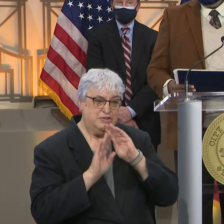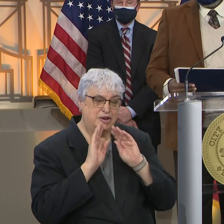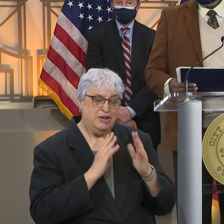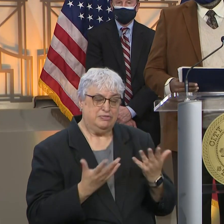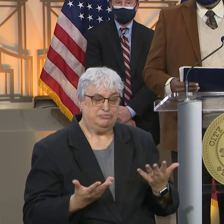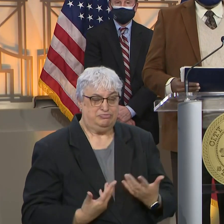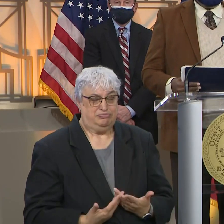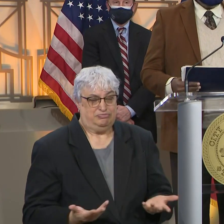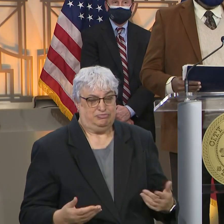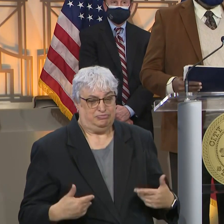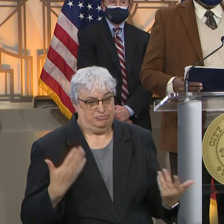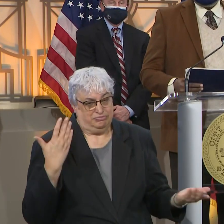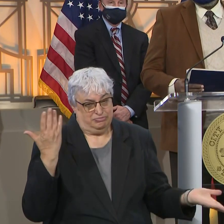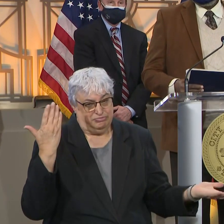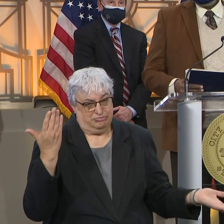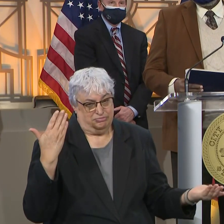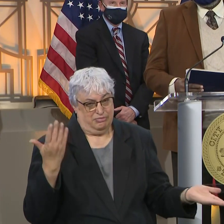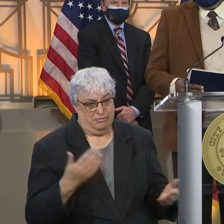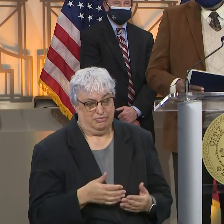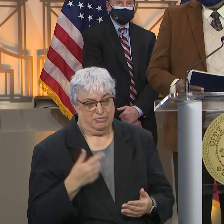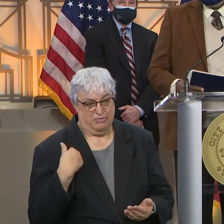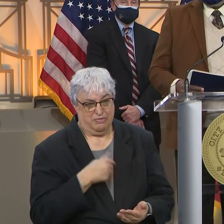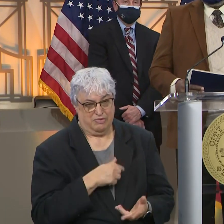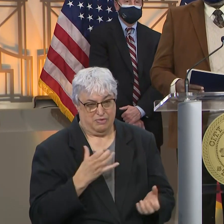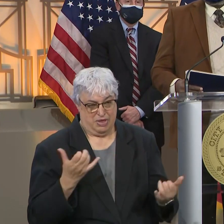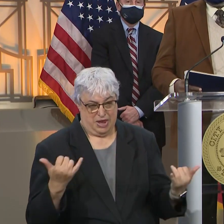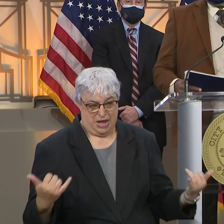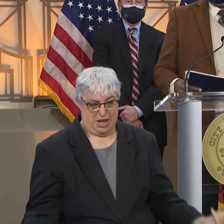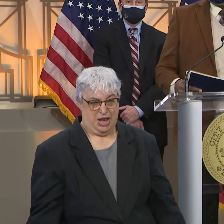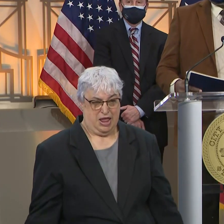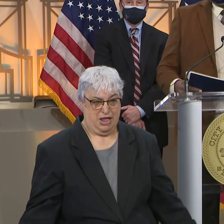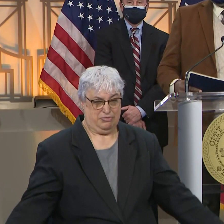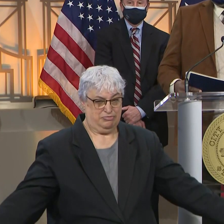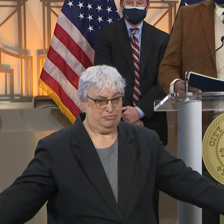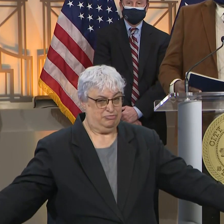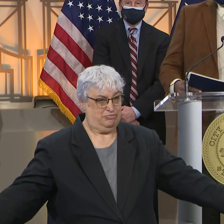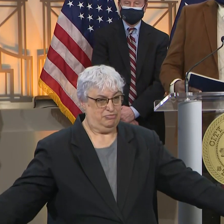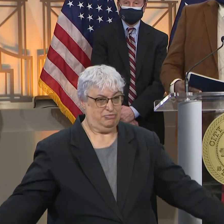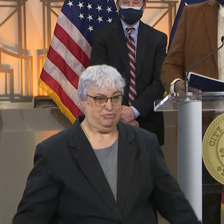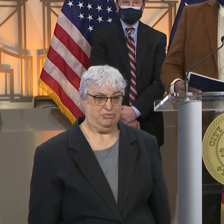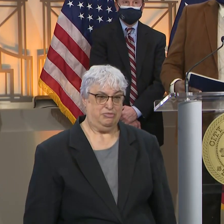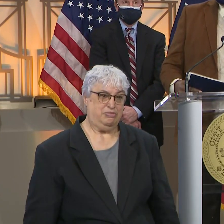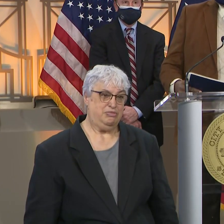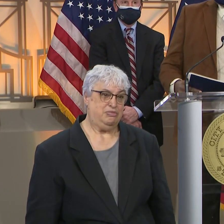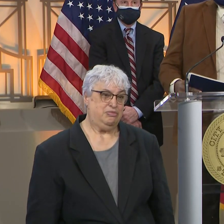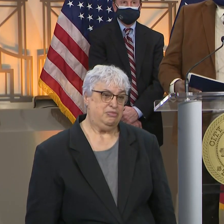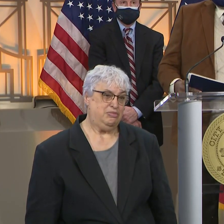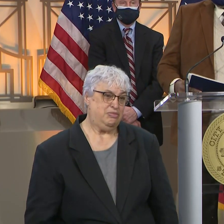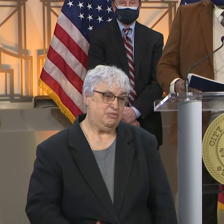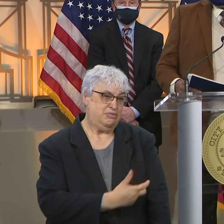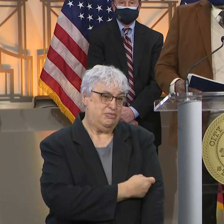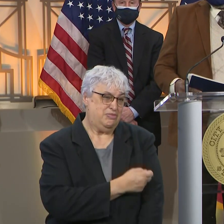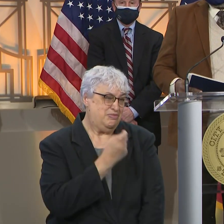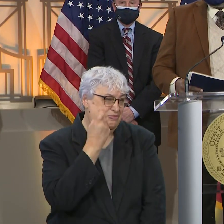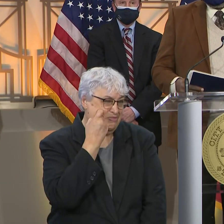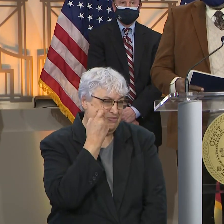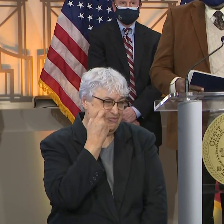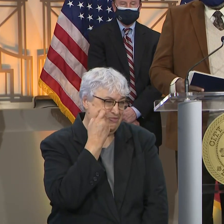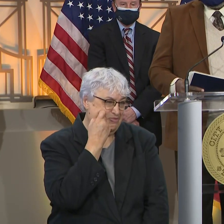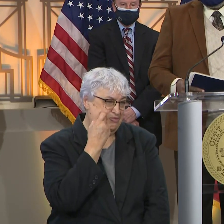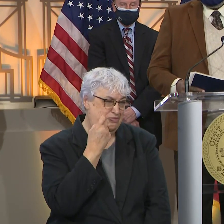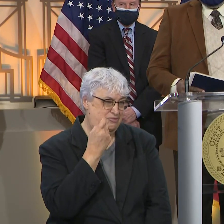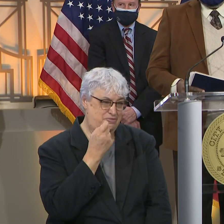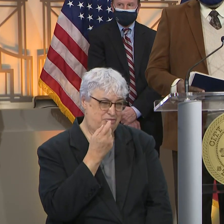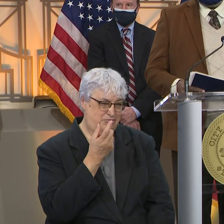it. We really want it to happen now, but remember the vaccines just came out, you know, a few